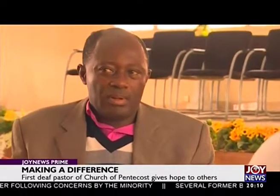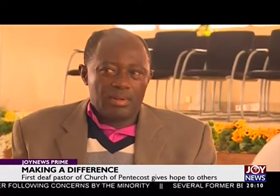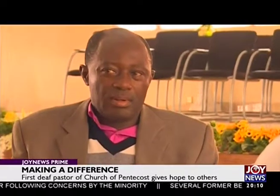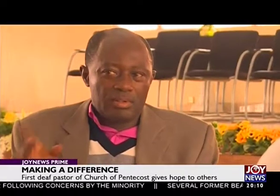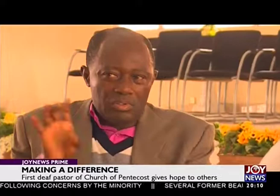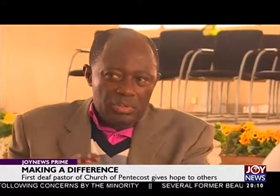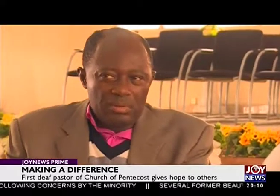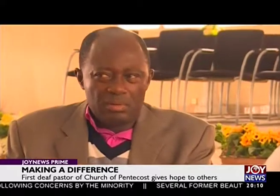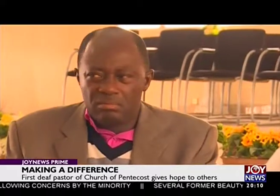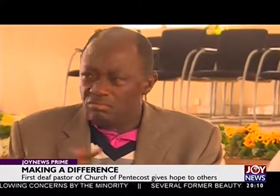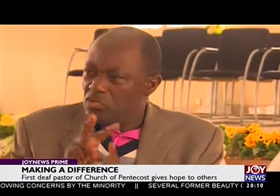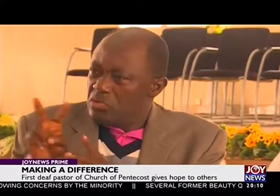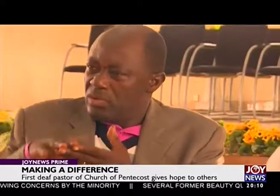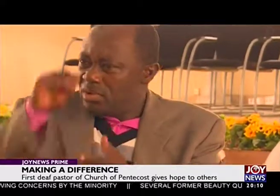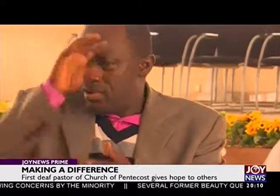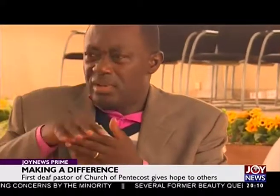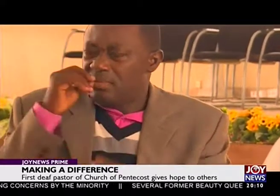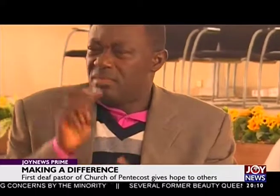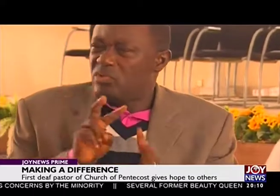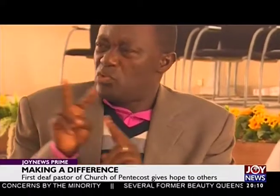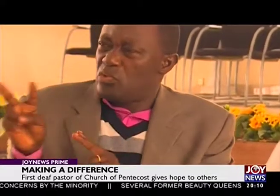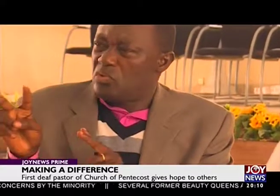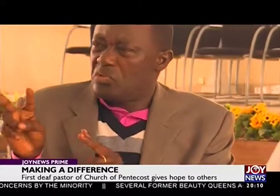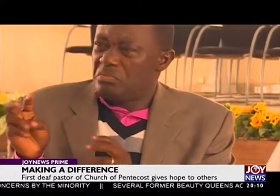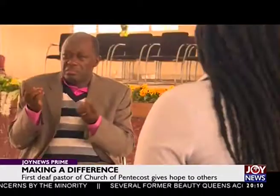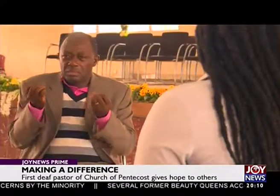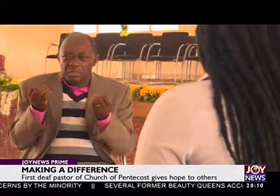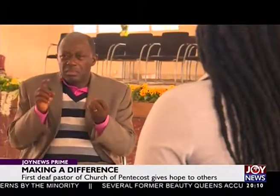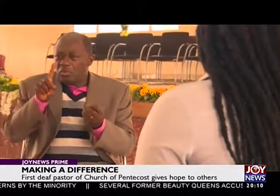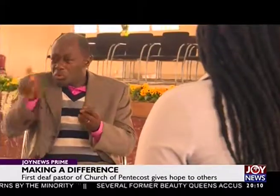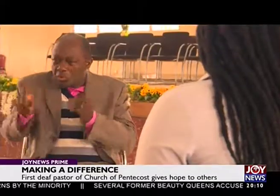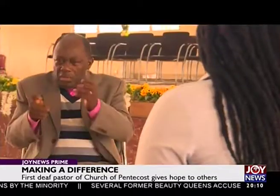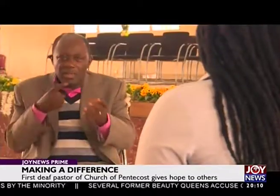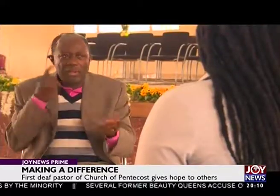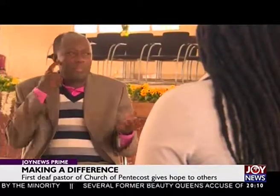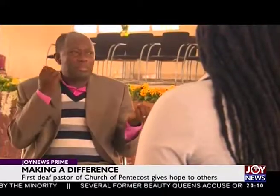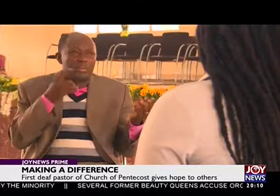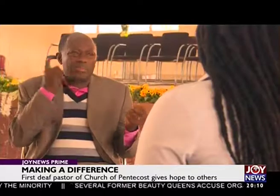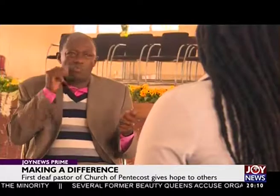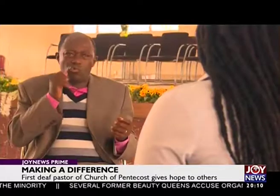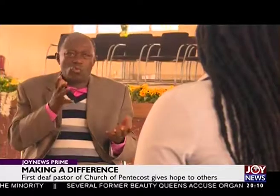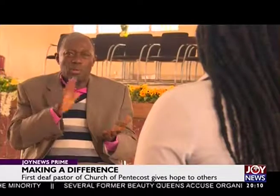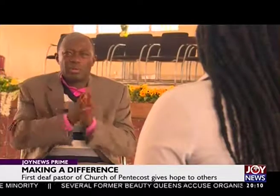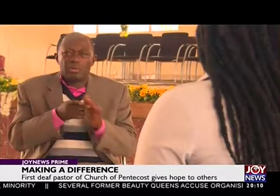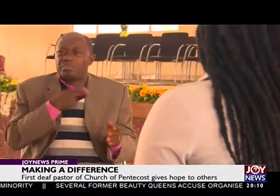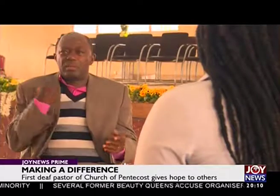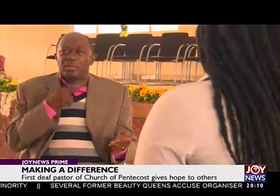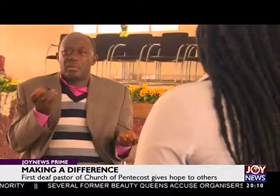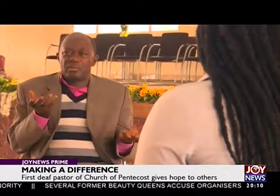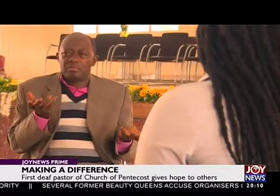then I started going to the deaf school. From there, I saw that there was no church.